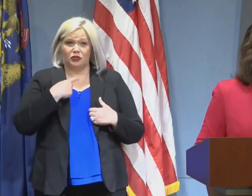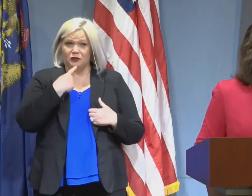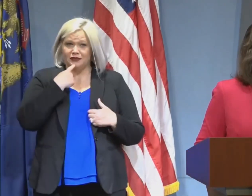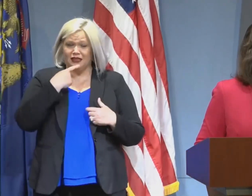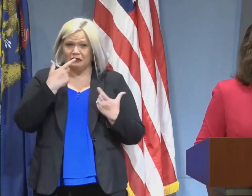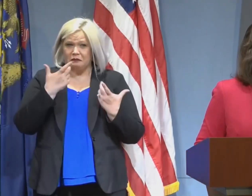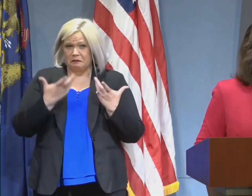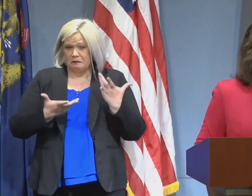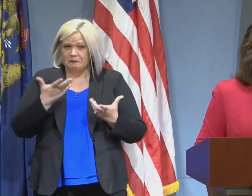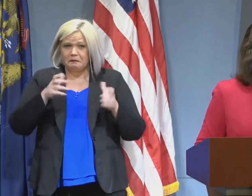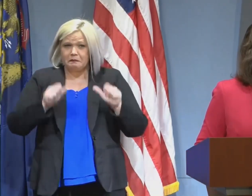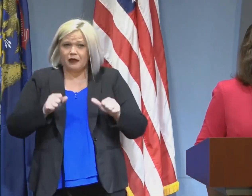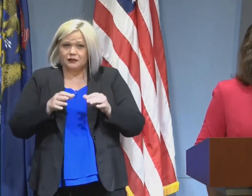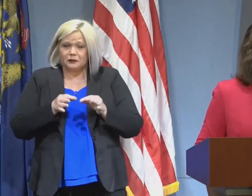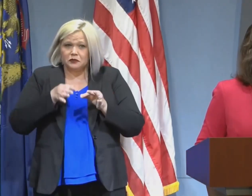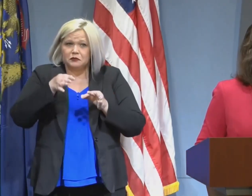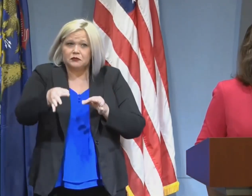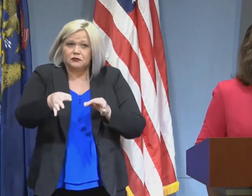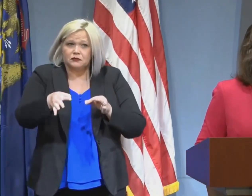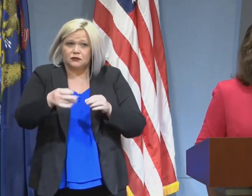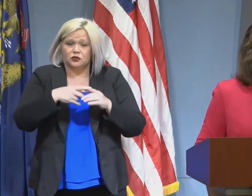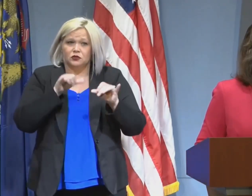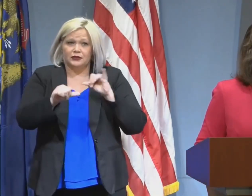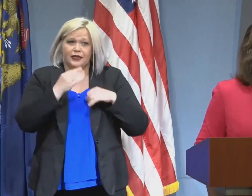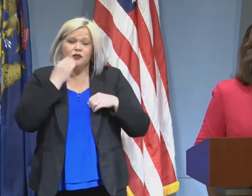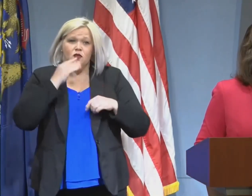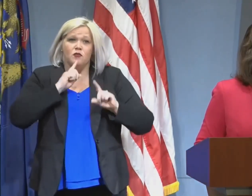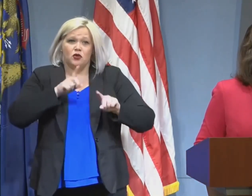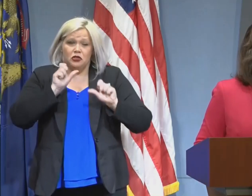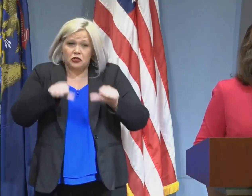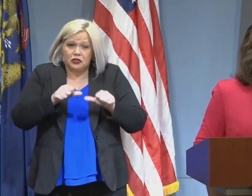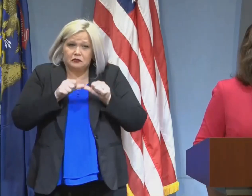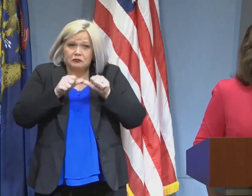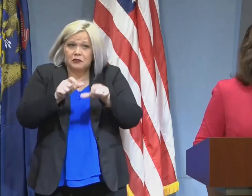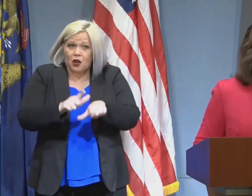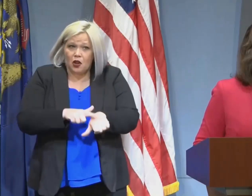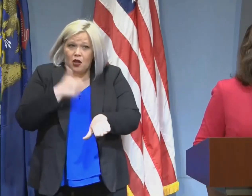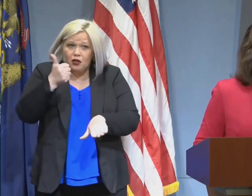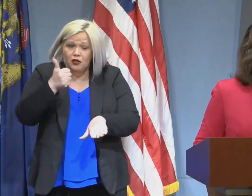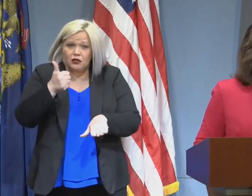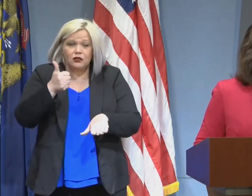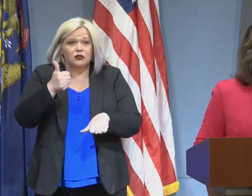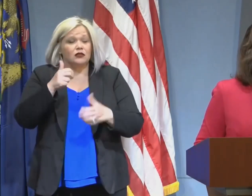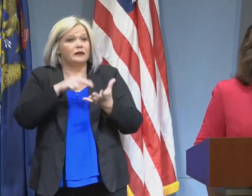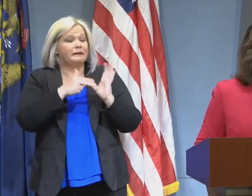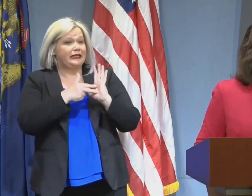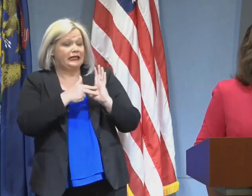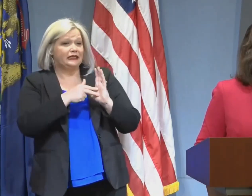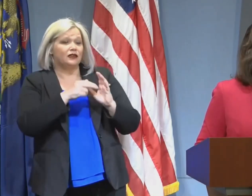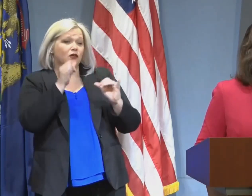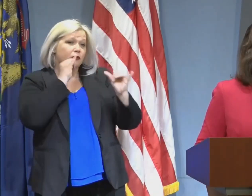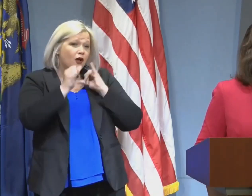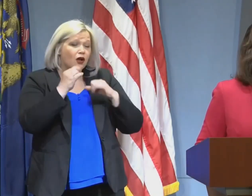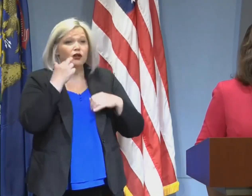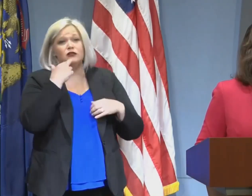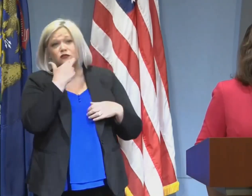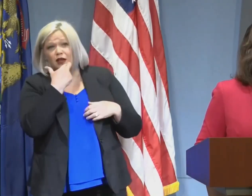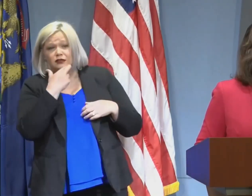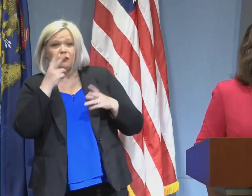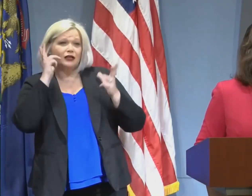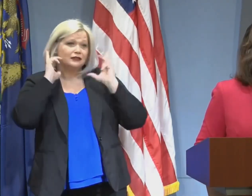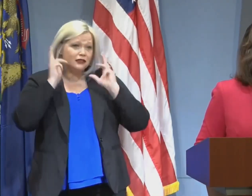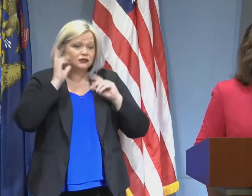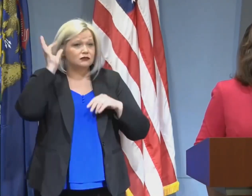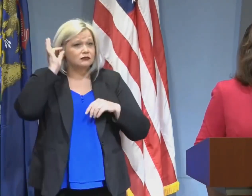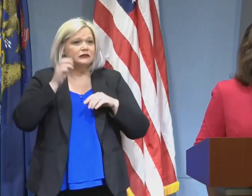be a while before bars and restaurants outside of northern Michigan, nail and hair salons, gyms and other businesses that